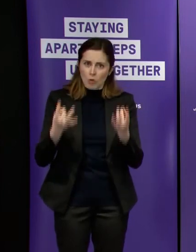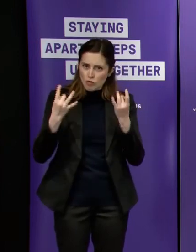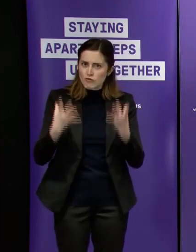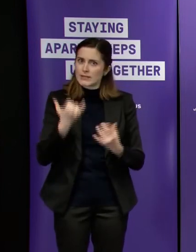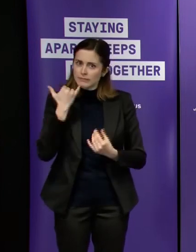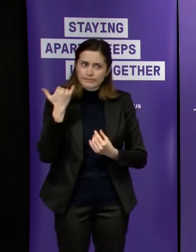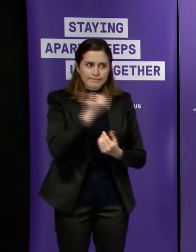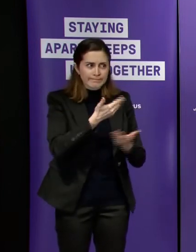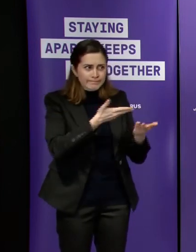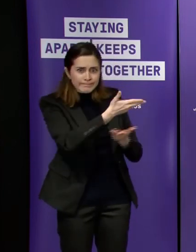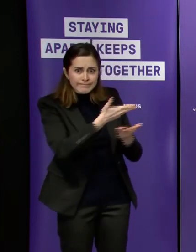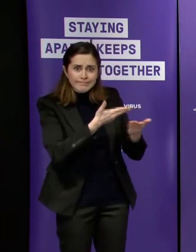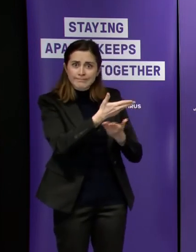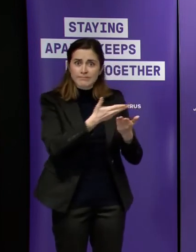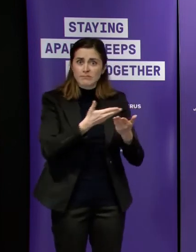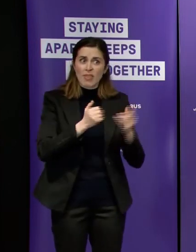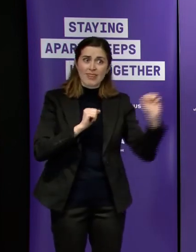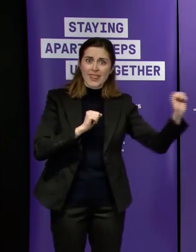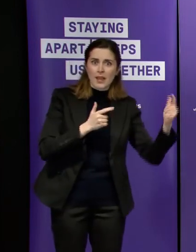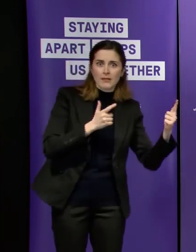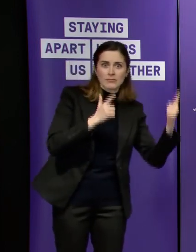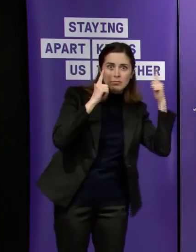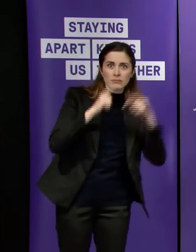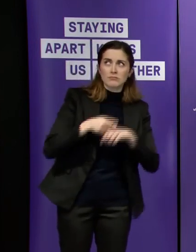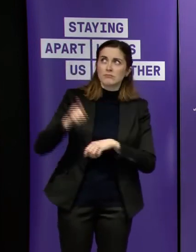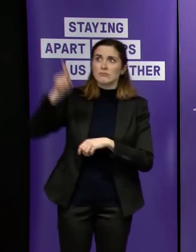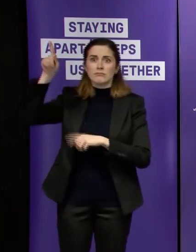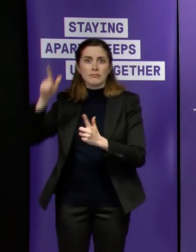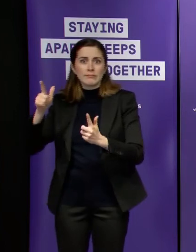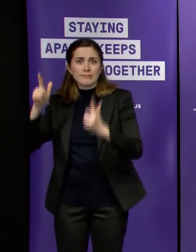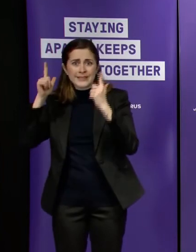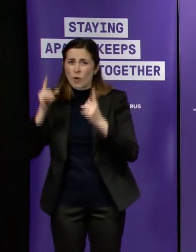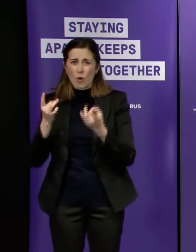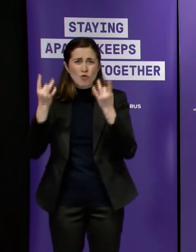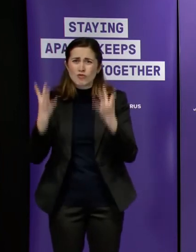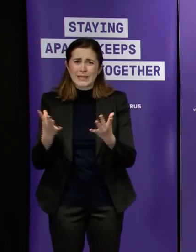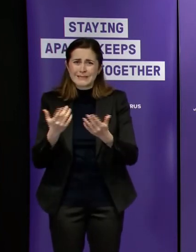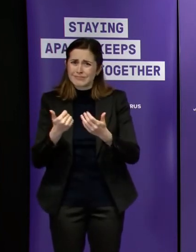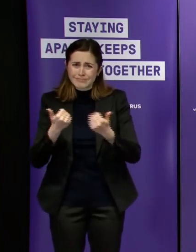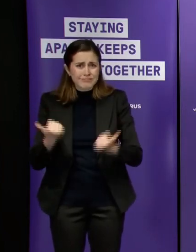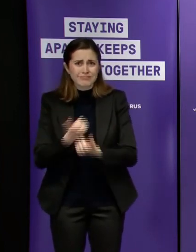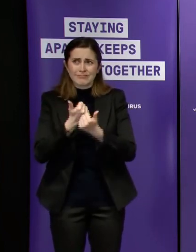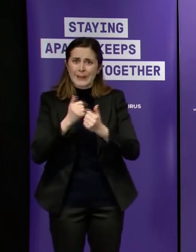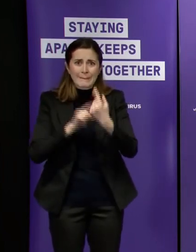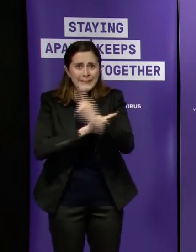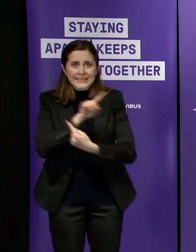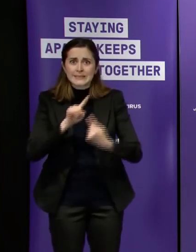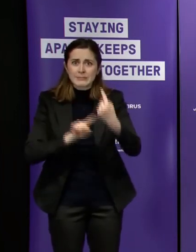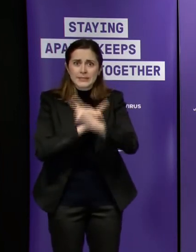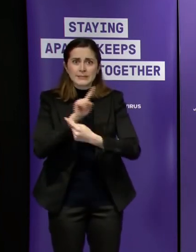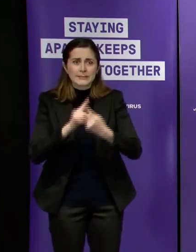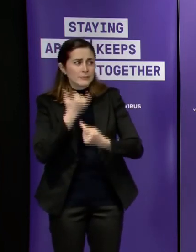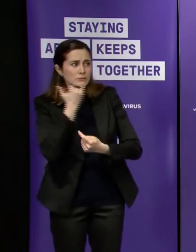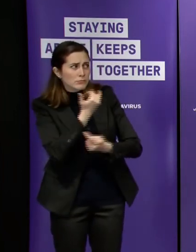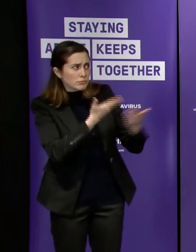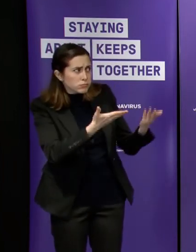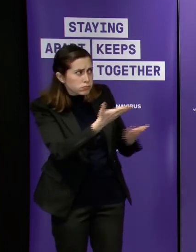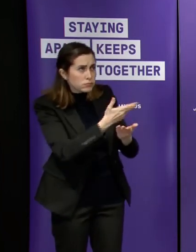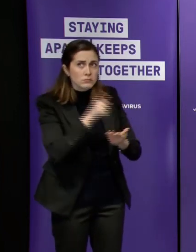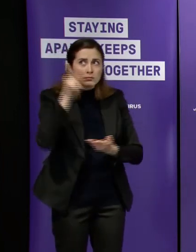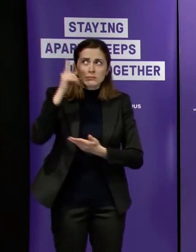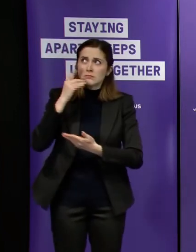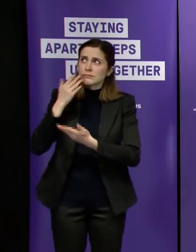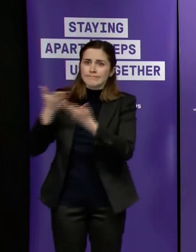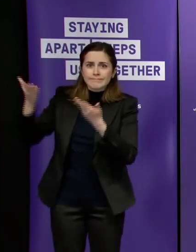we've got minister to minister all sorts of meetings and discussions working through these issues and i think that there's a genuine interest